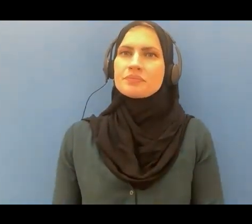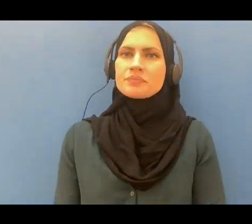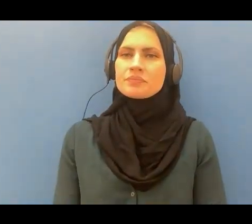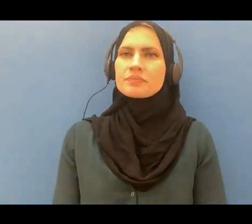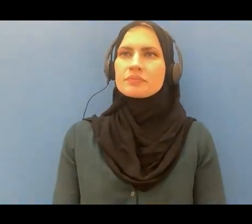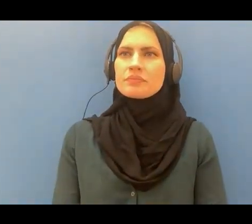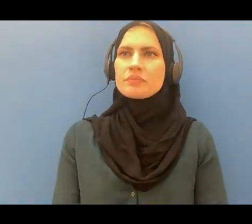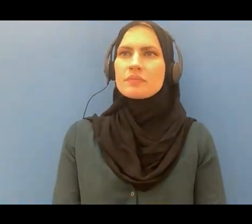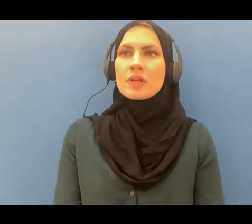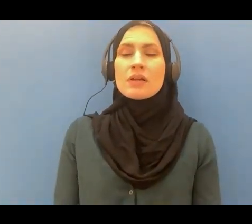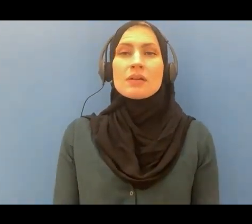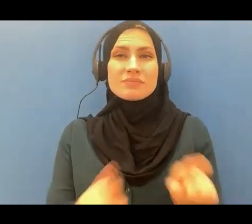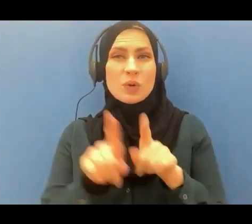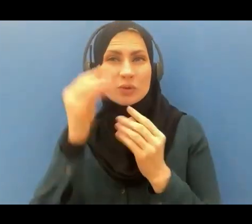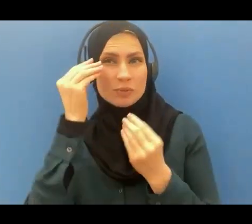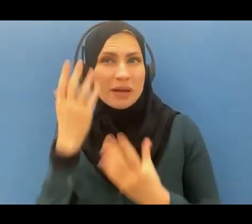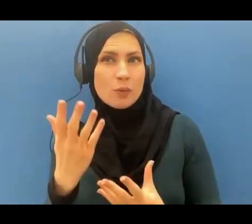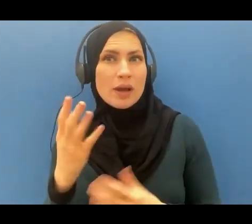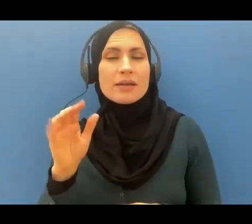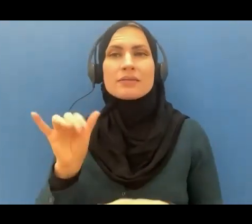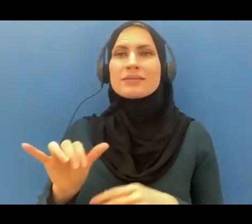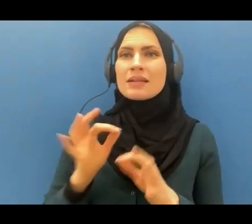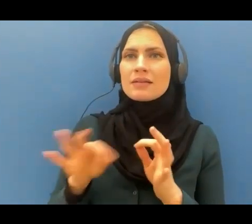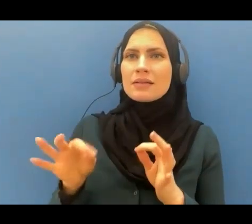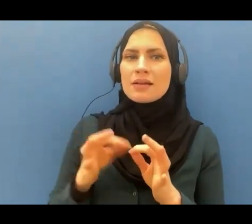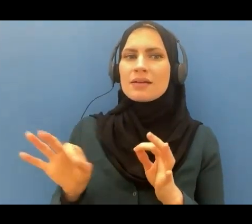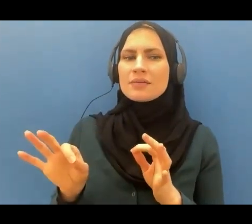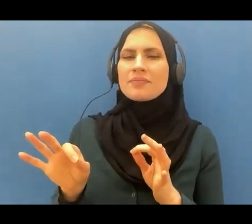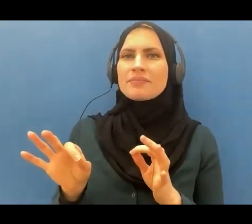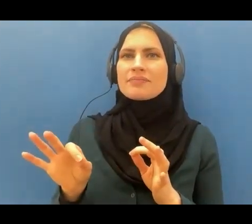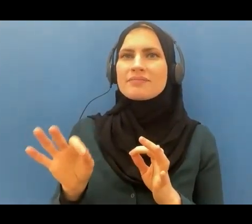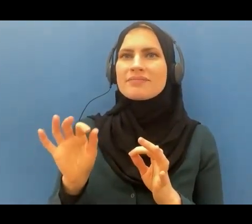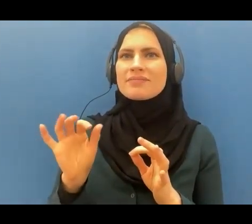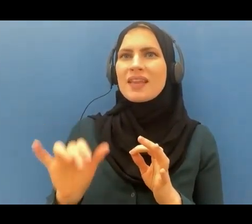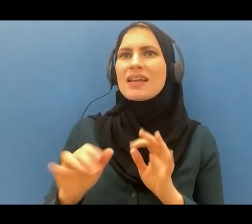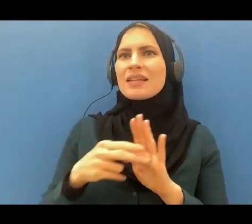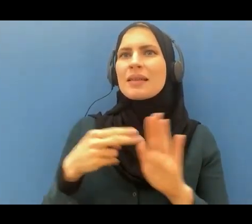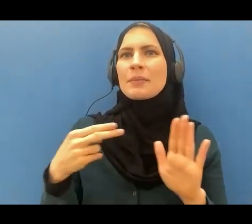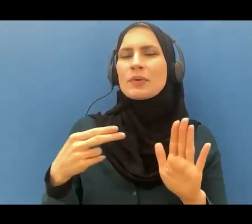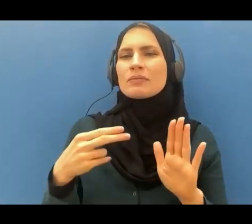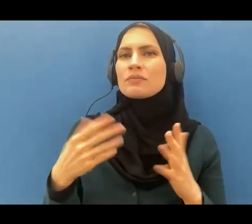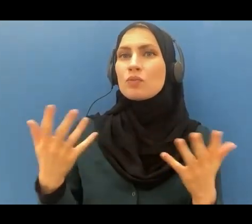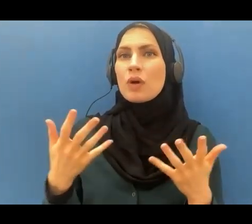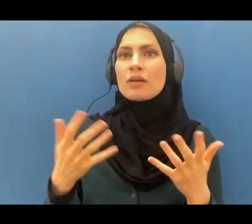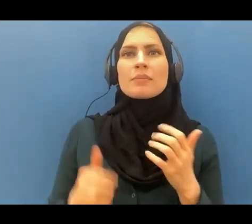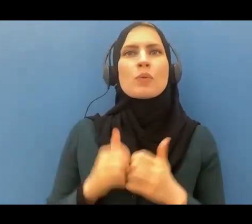way, is labeled as the most full of hope ayah in the Quran,